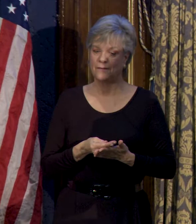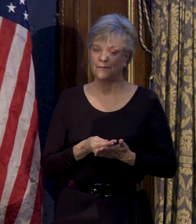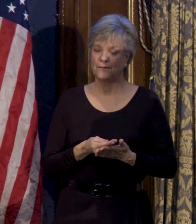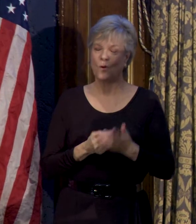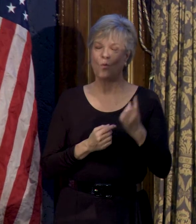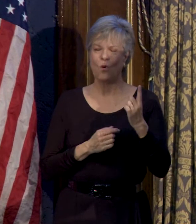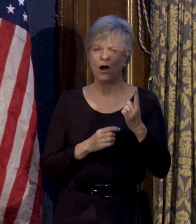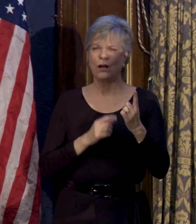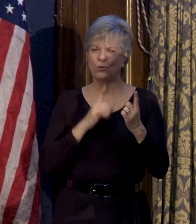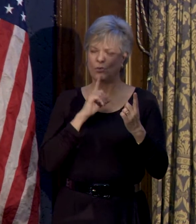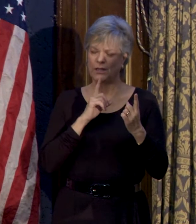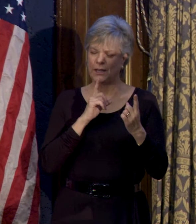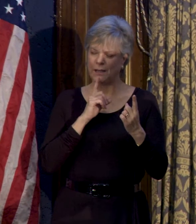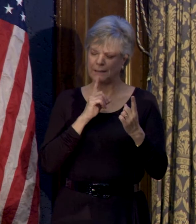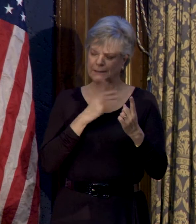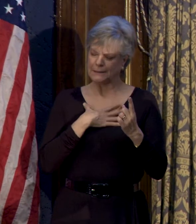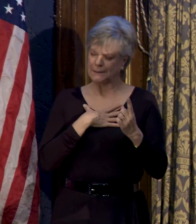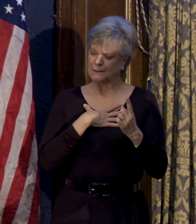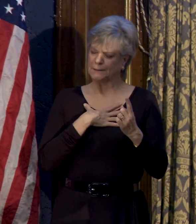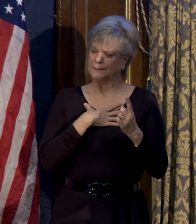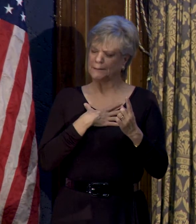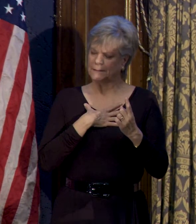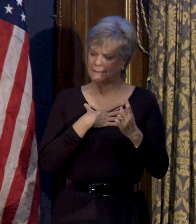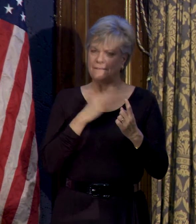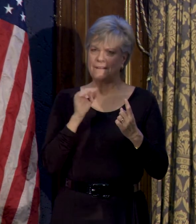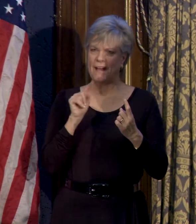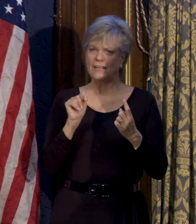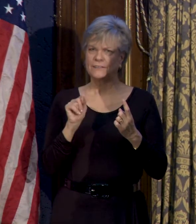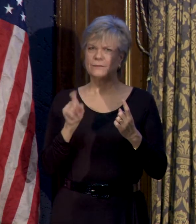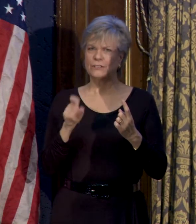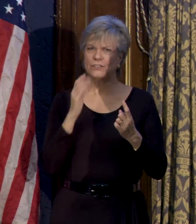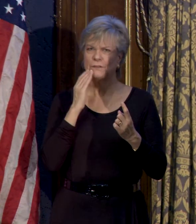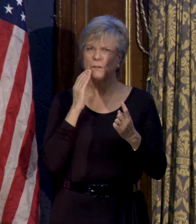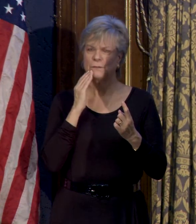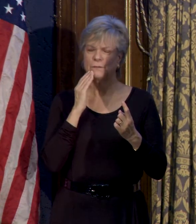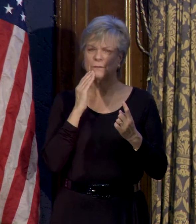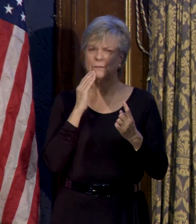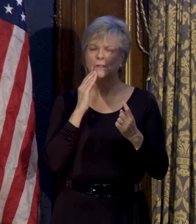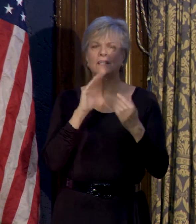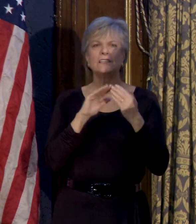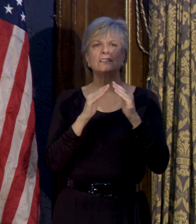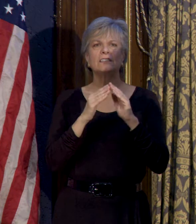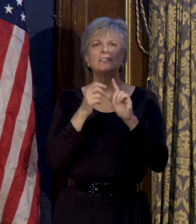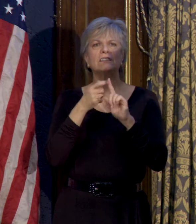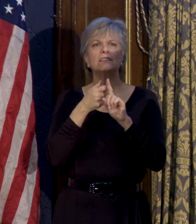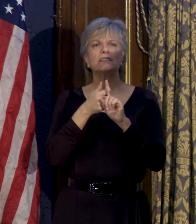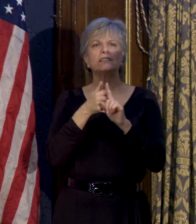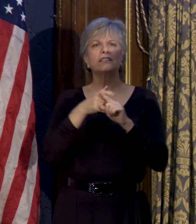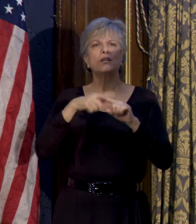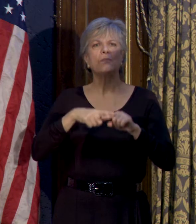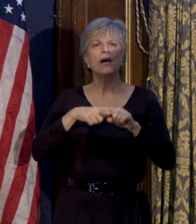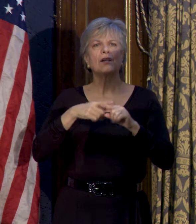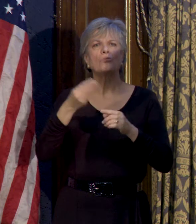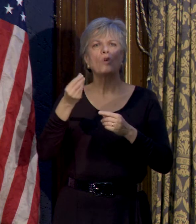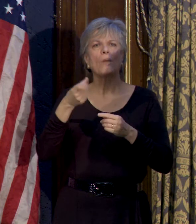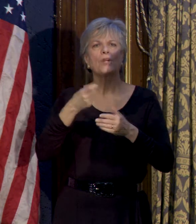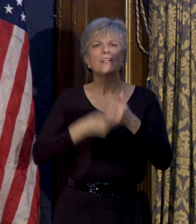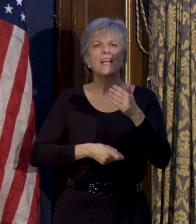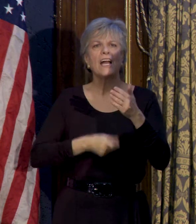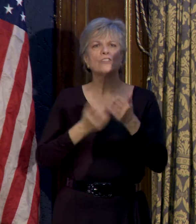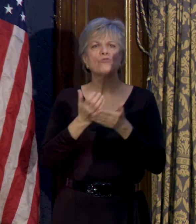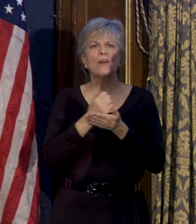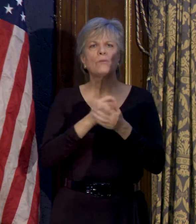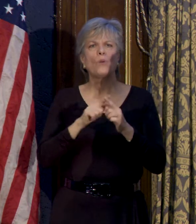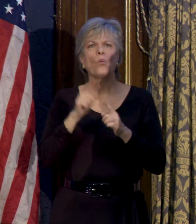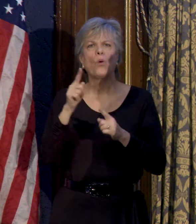disturbing fact that we should be aware of. You know, the city is dependent upon property tax revenues, but